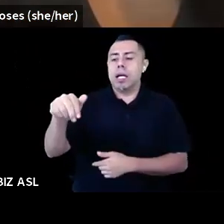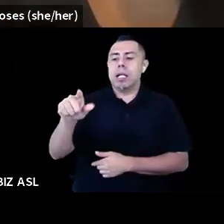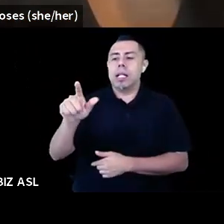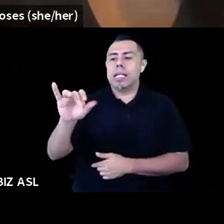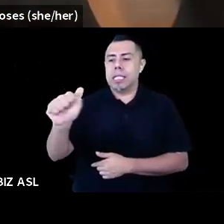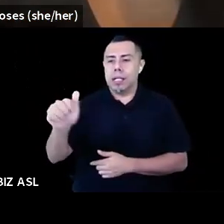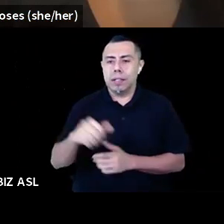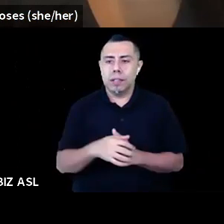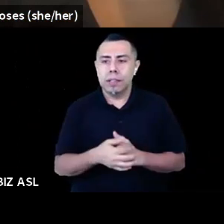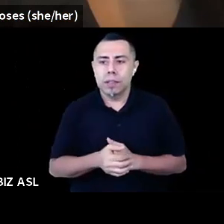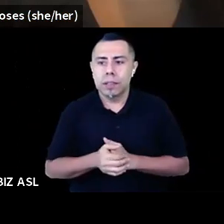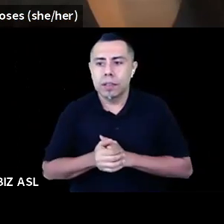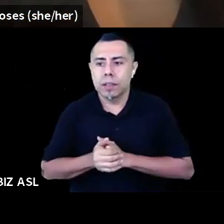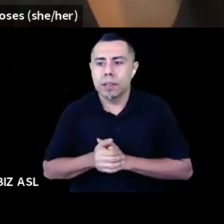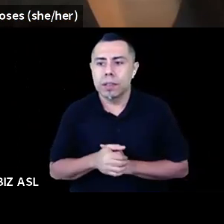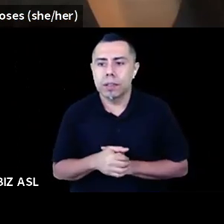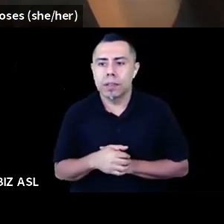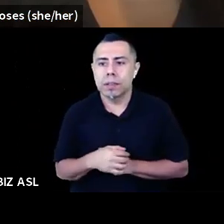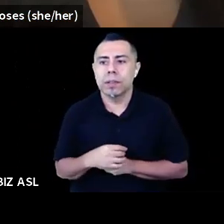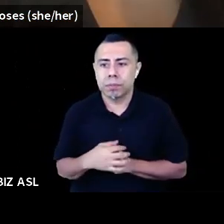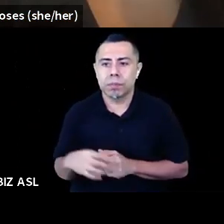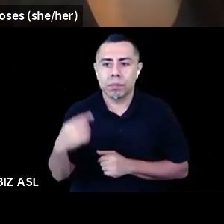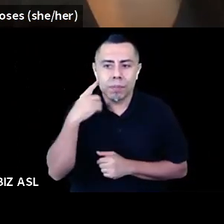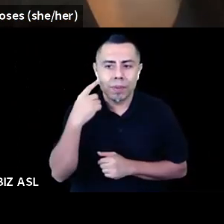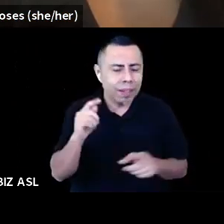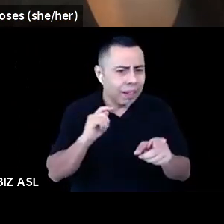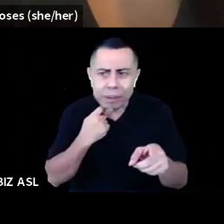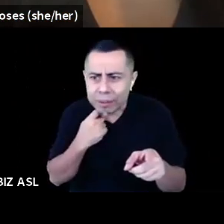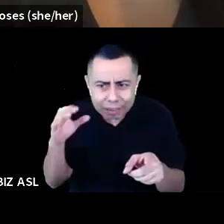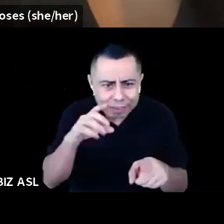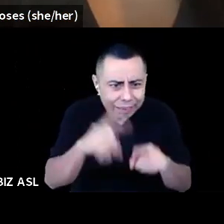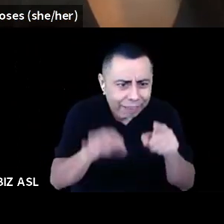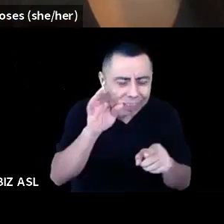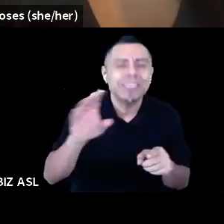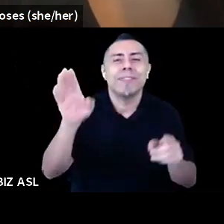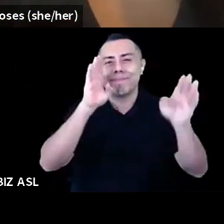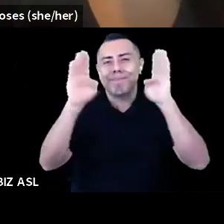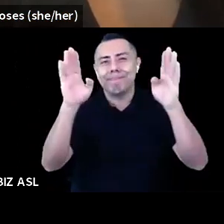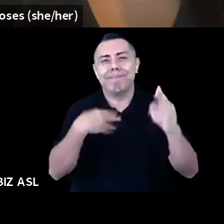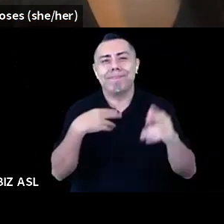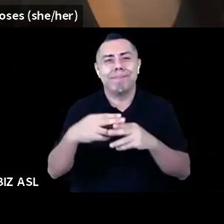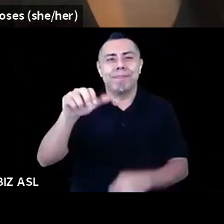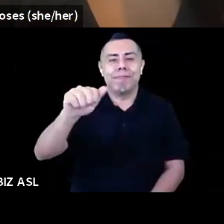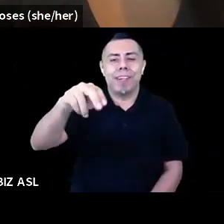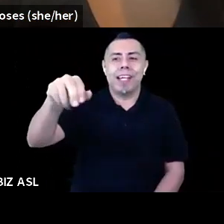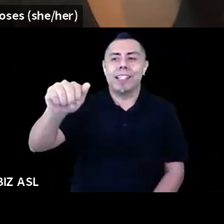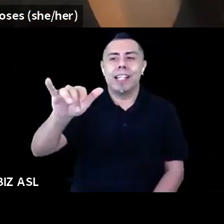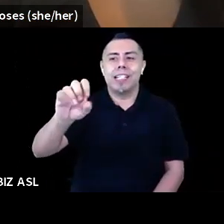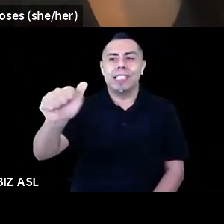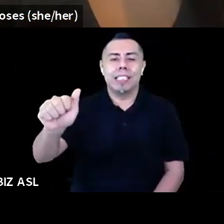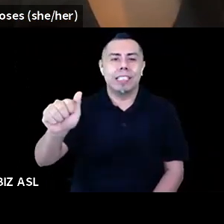Who can never find the unmute button? Hi, everyone. My name is Annalisa. My name is Annalisa Diaz. I use